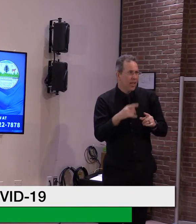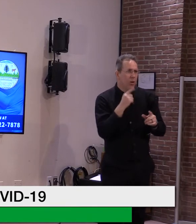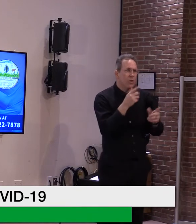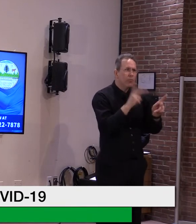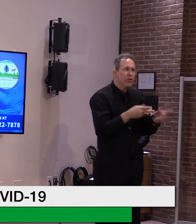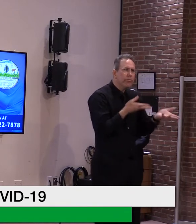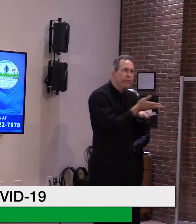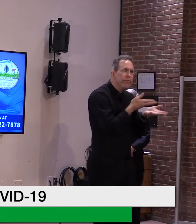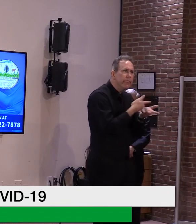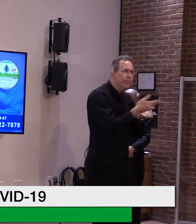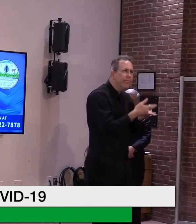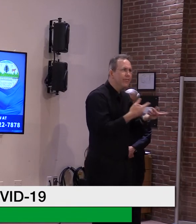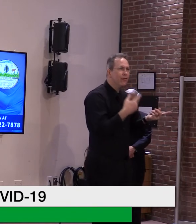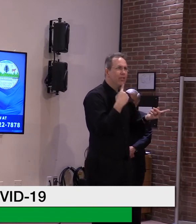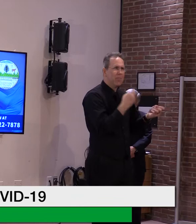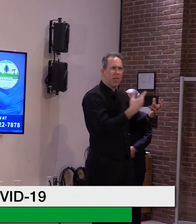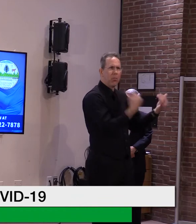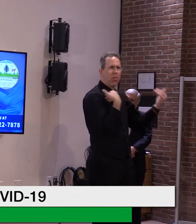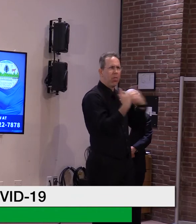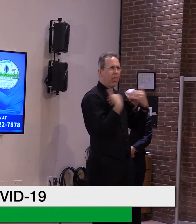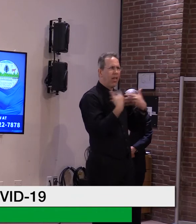people about the, um,